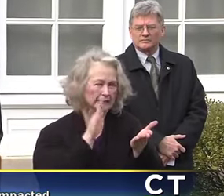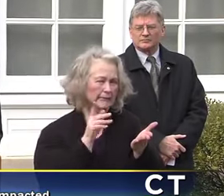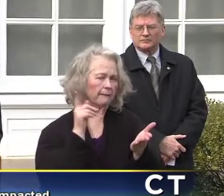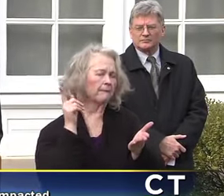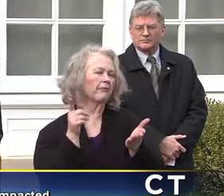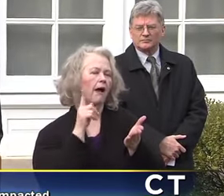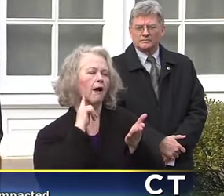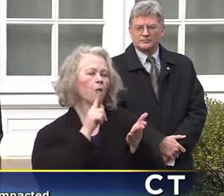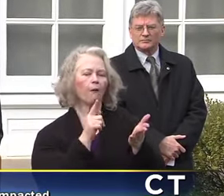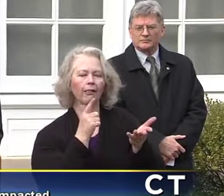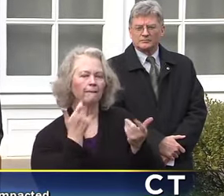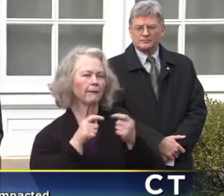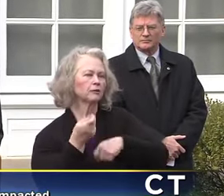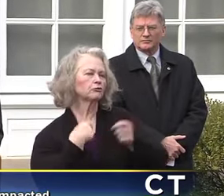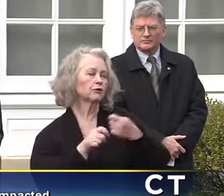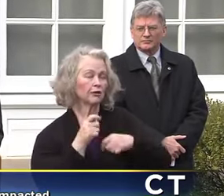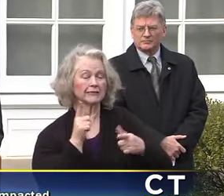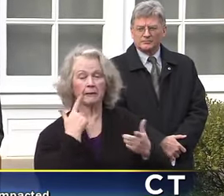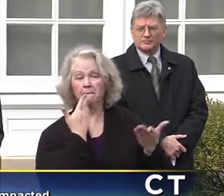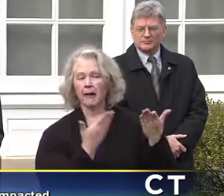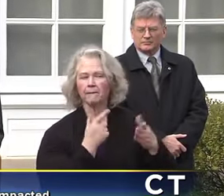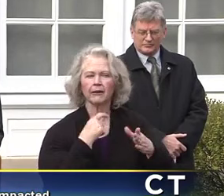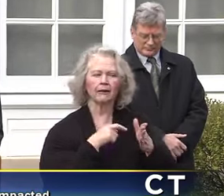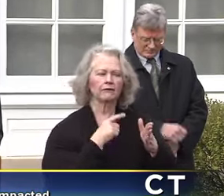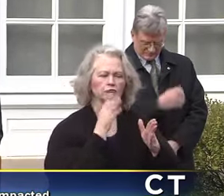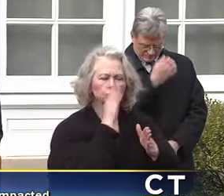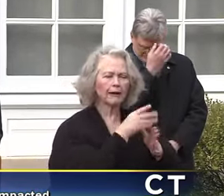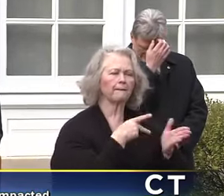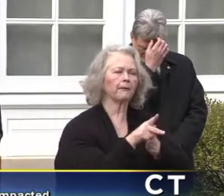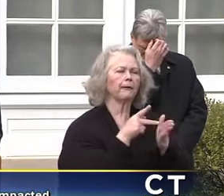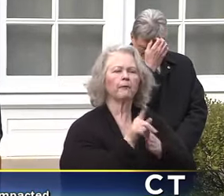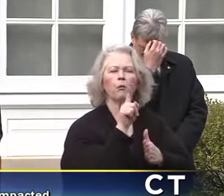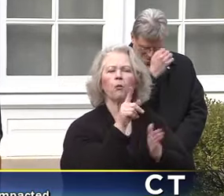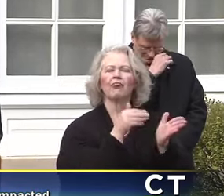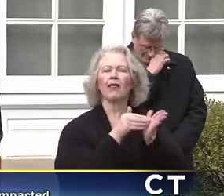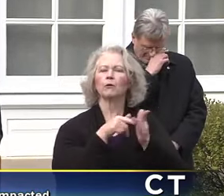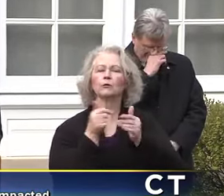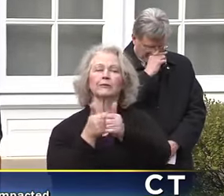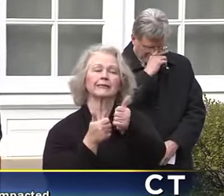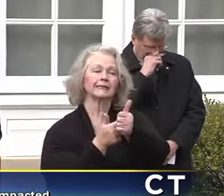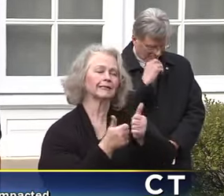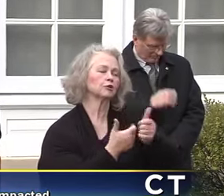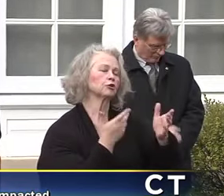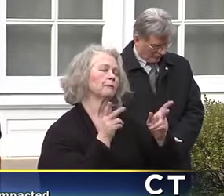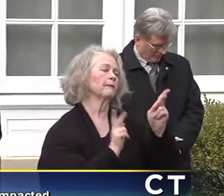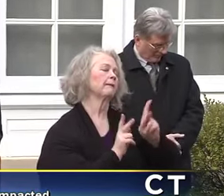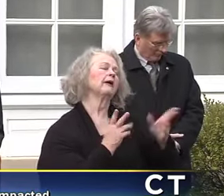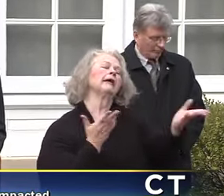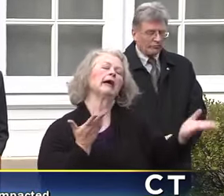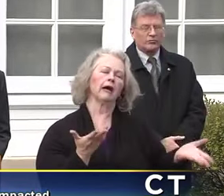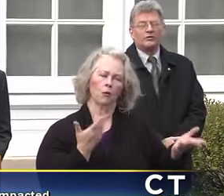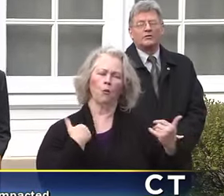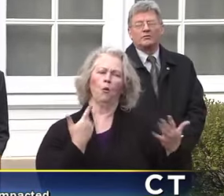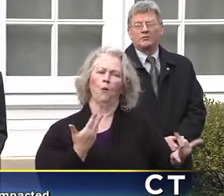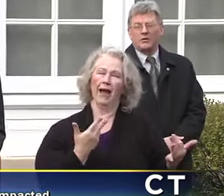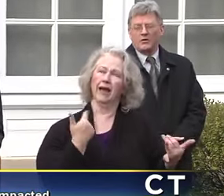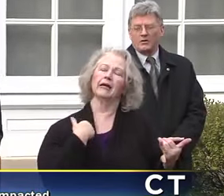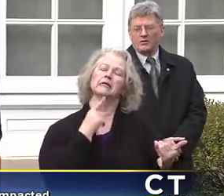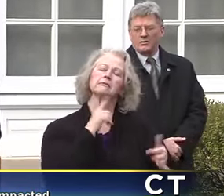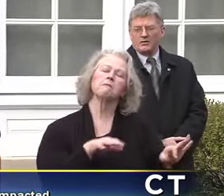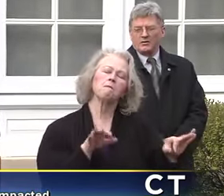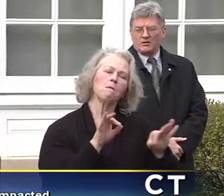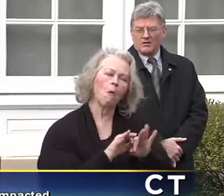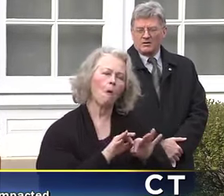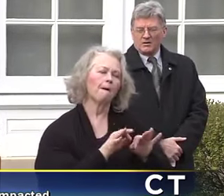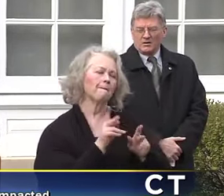to individuals of $1,000. So we're very closely following that stimulus. I think it is really important that we get cash into the hands of